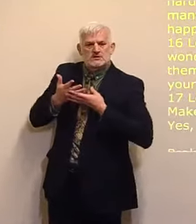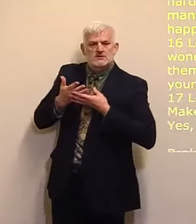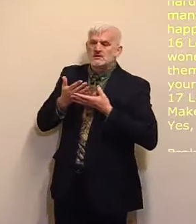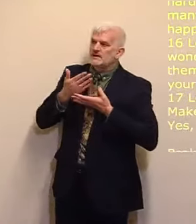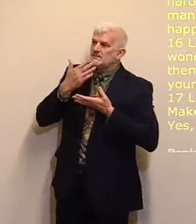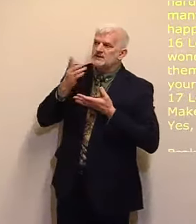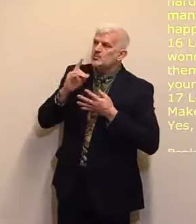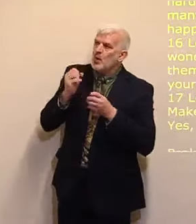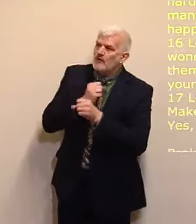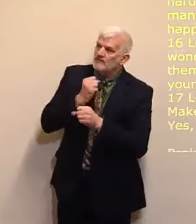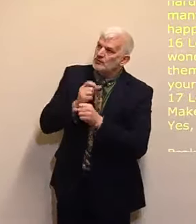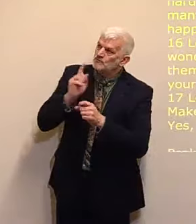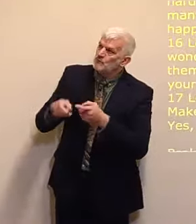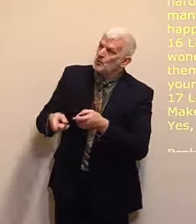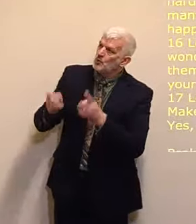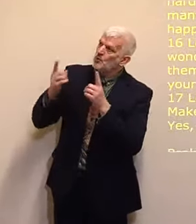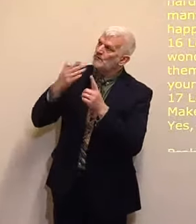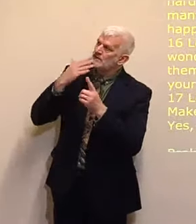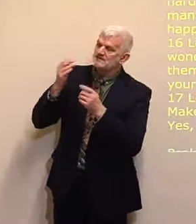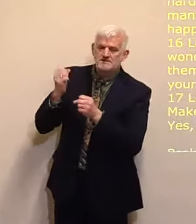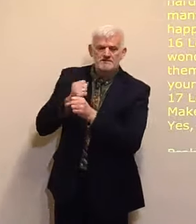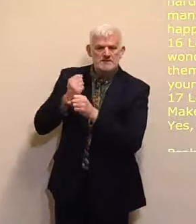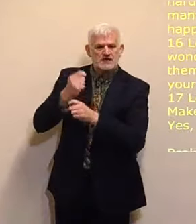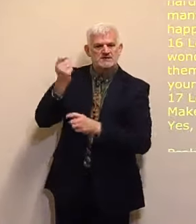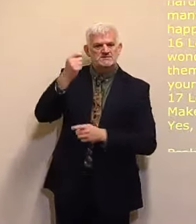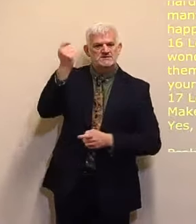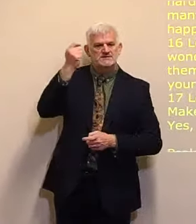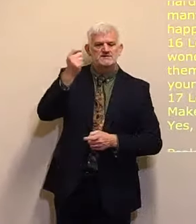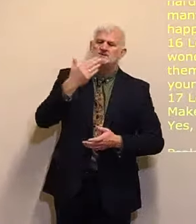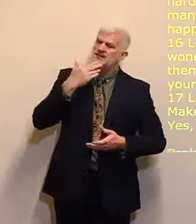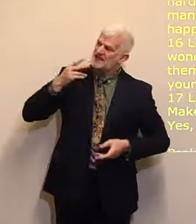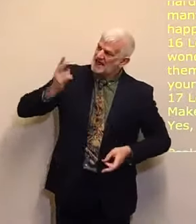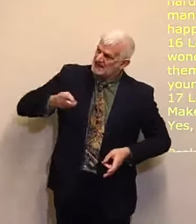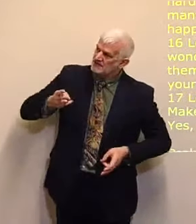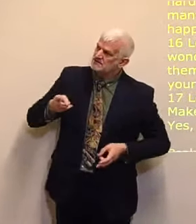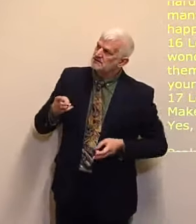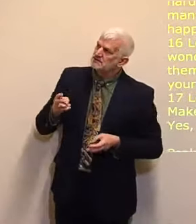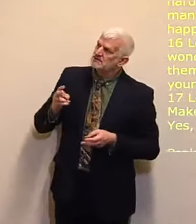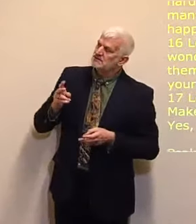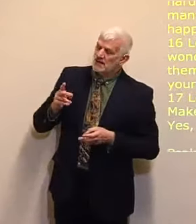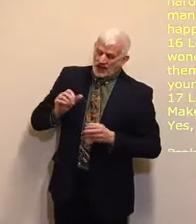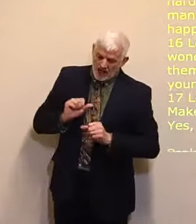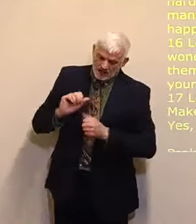Yea, the work of our hands Establish thou it